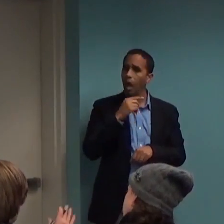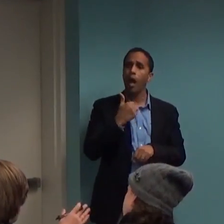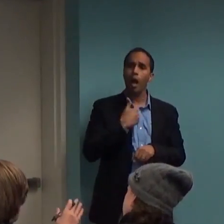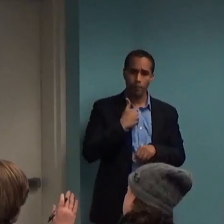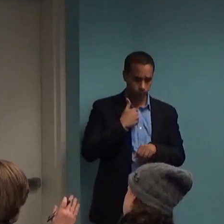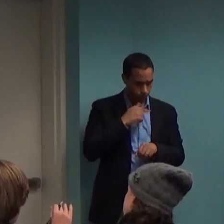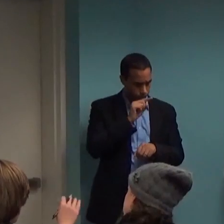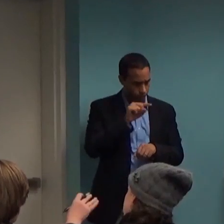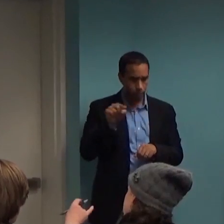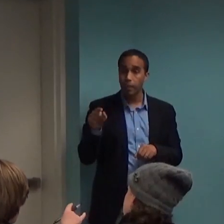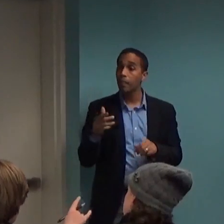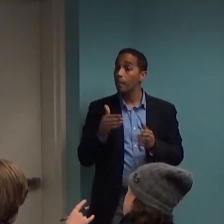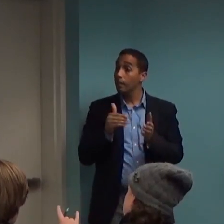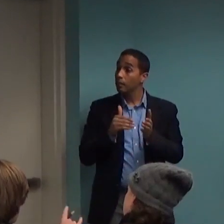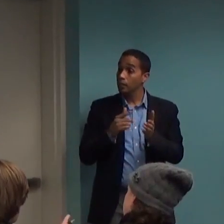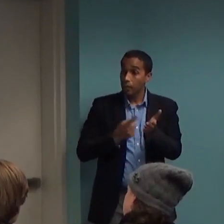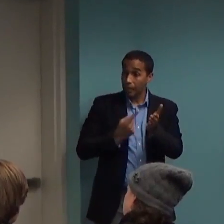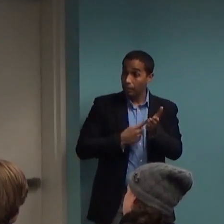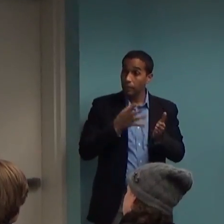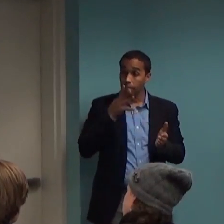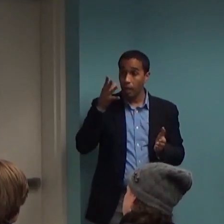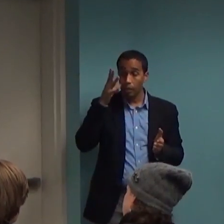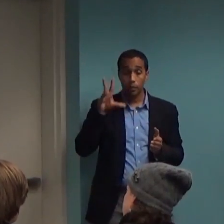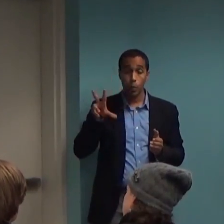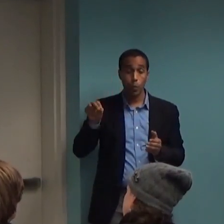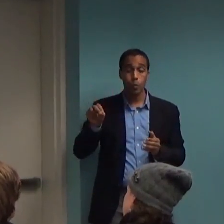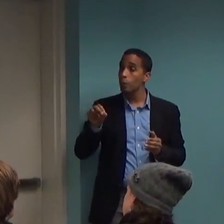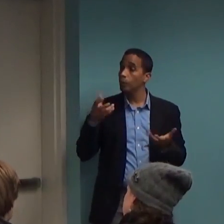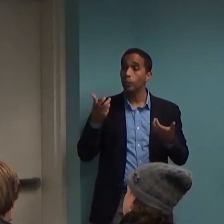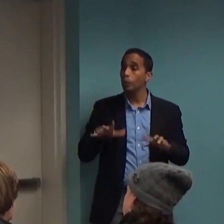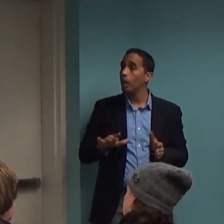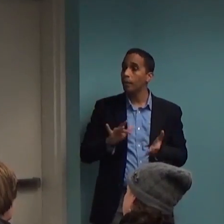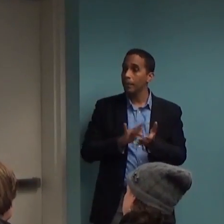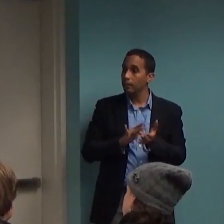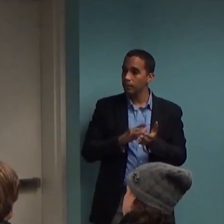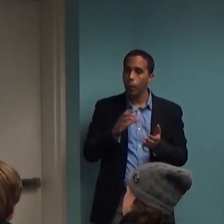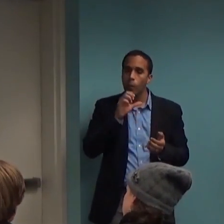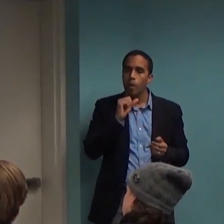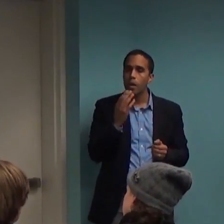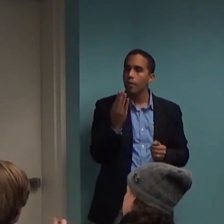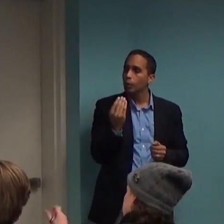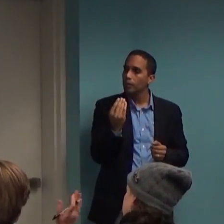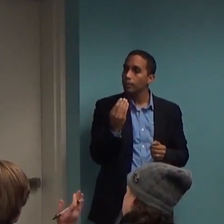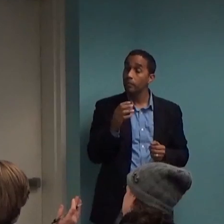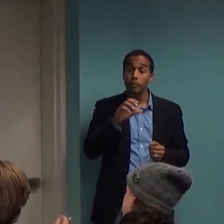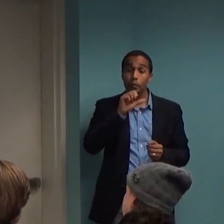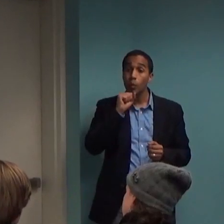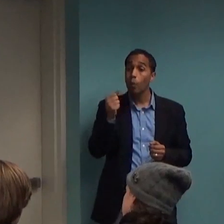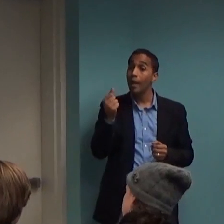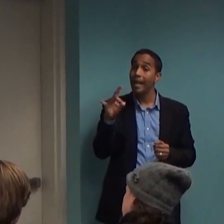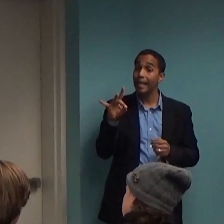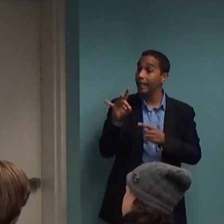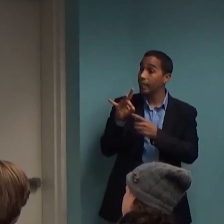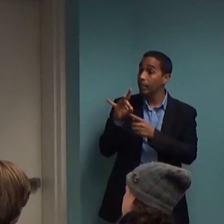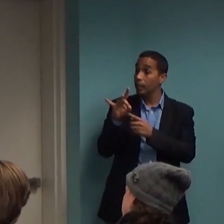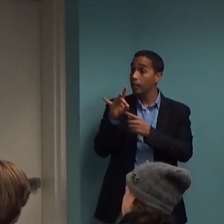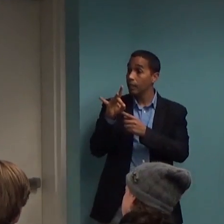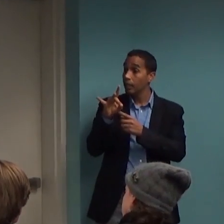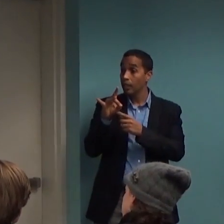parents rejected giving the kids medication at 14. and 18 their child snapped with irreversible